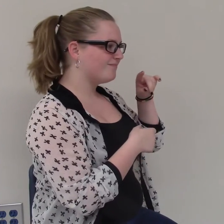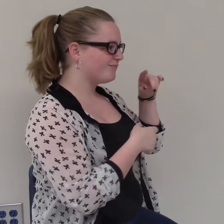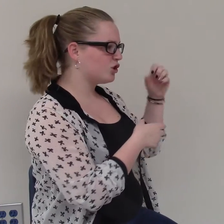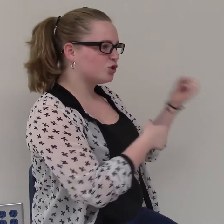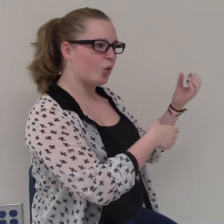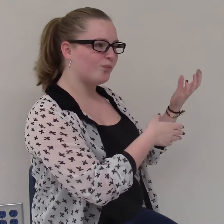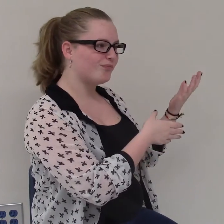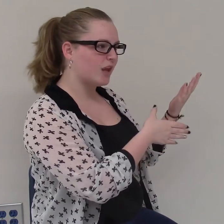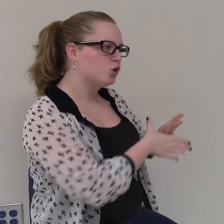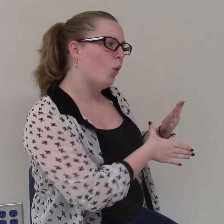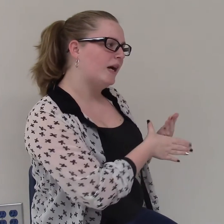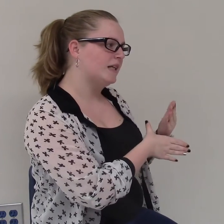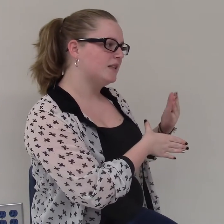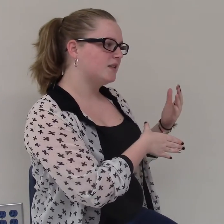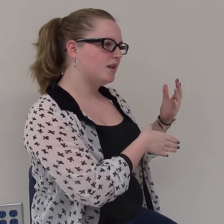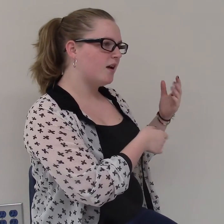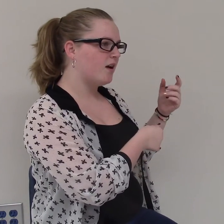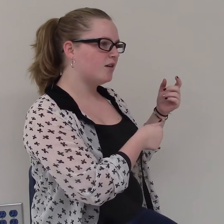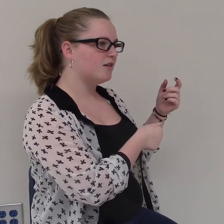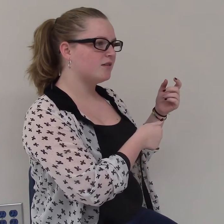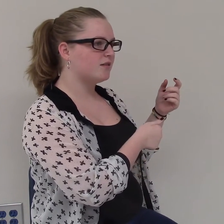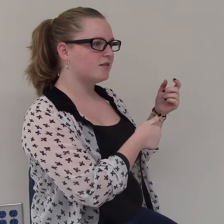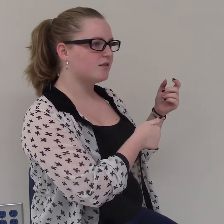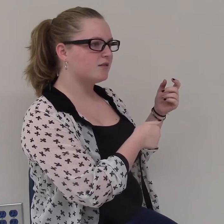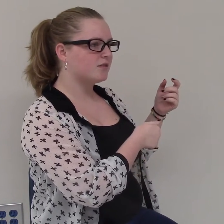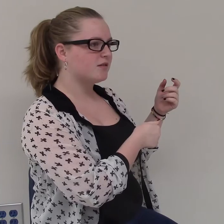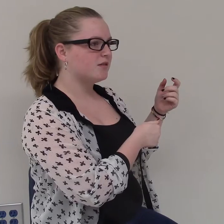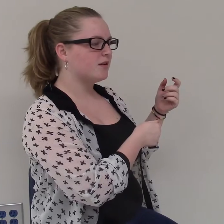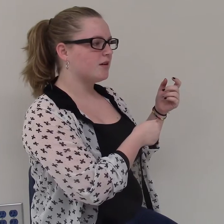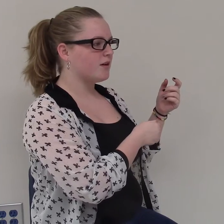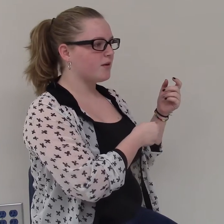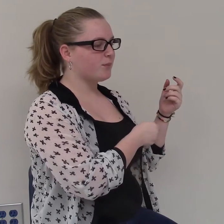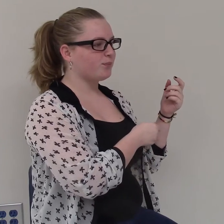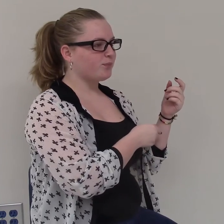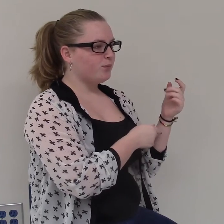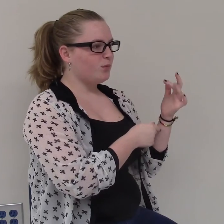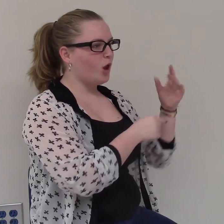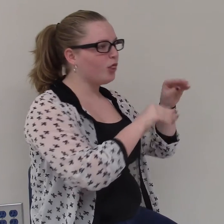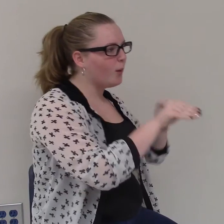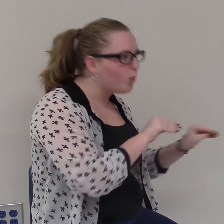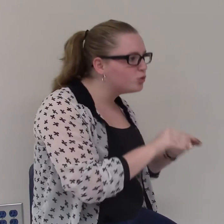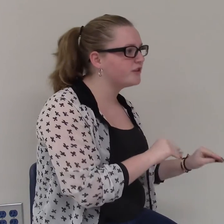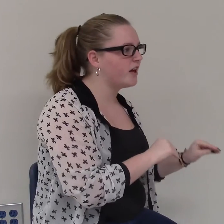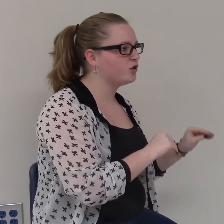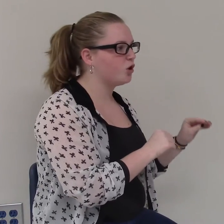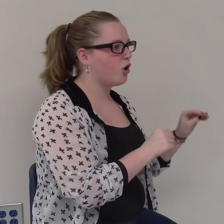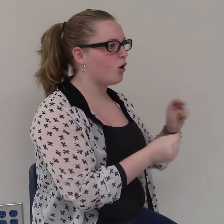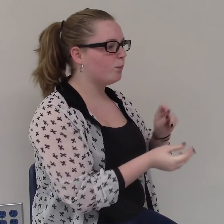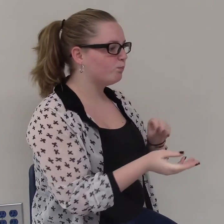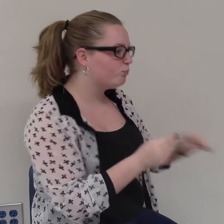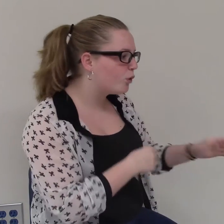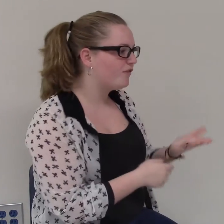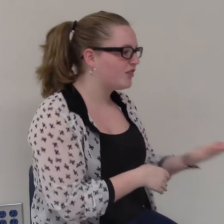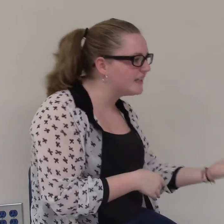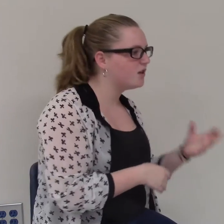the other kids, they kind of distract me. They're annoying, because they move around, they'll move things around,